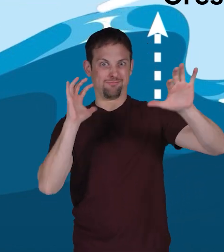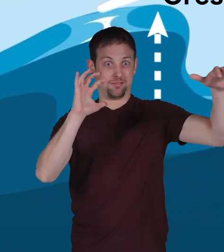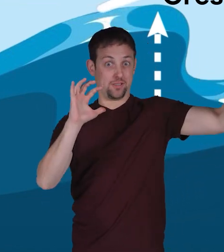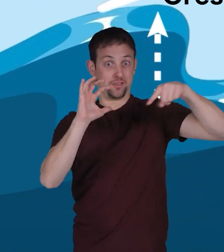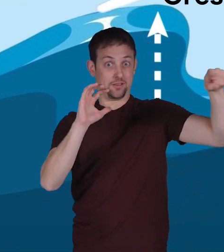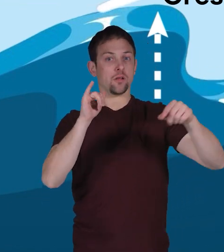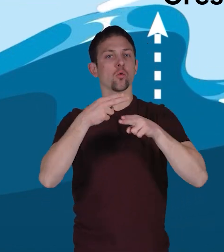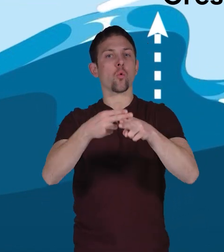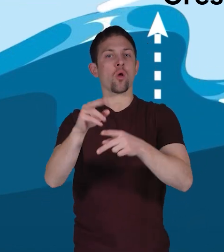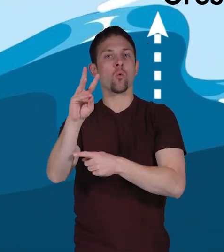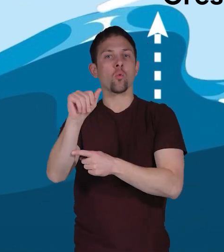wave length.